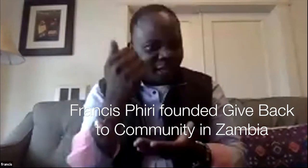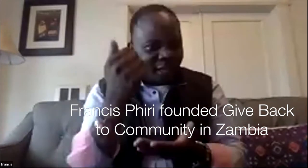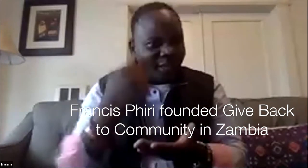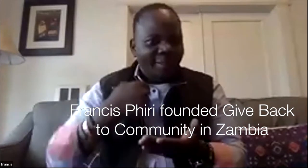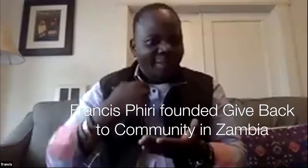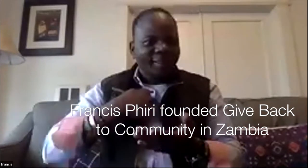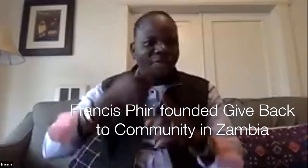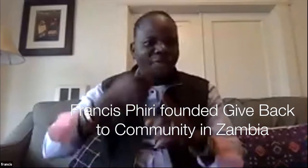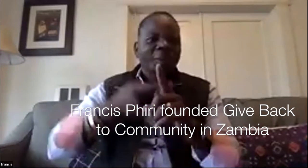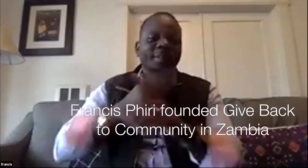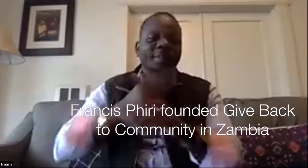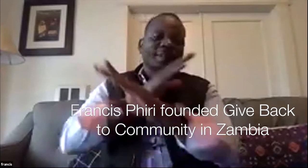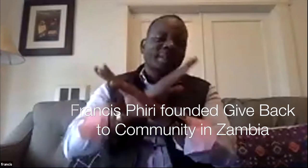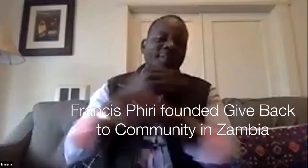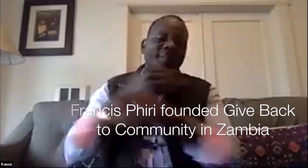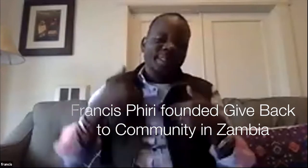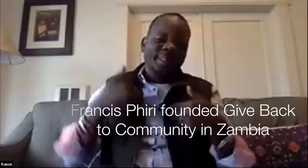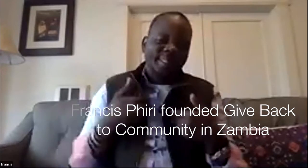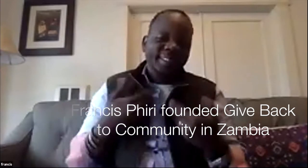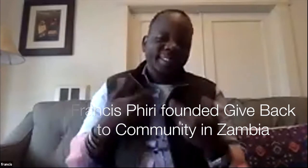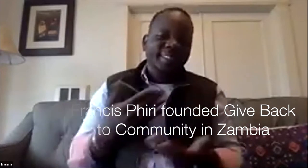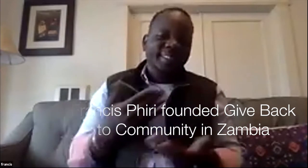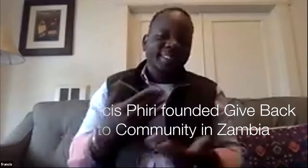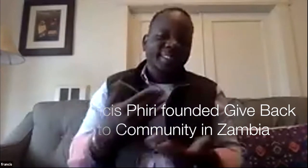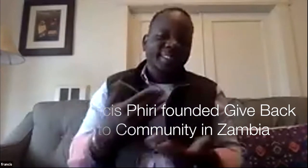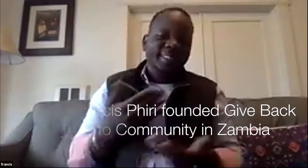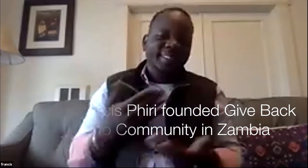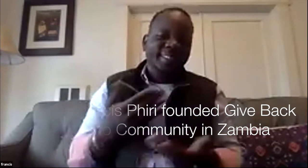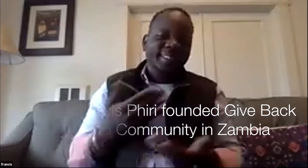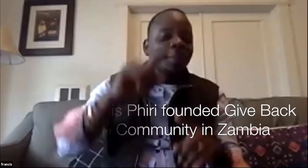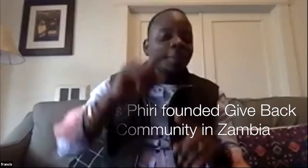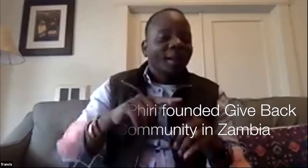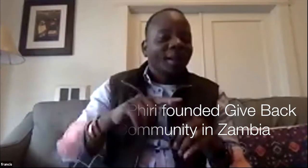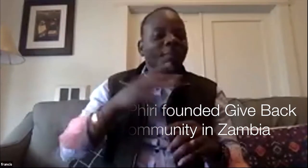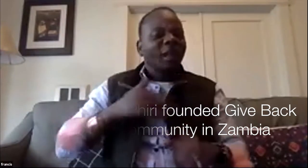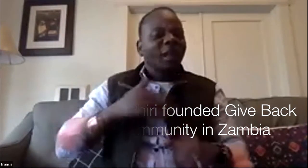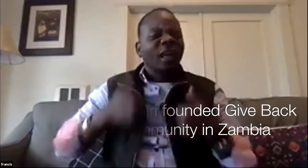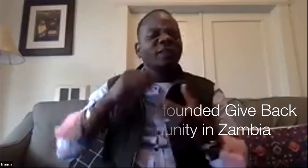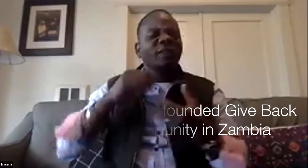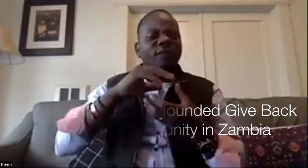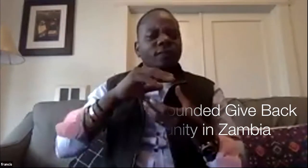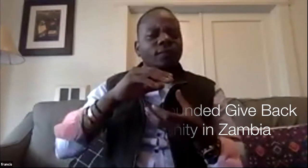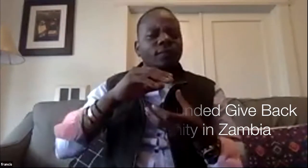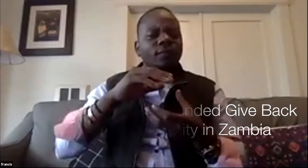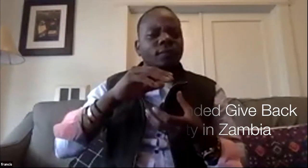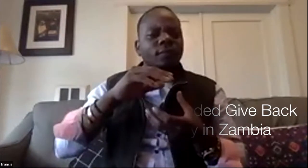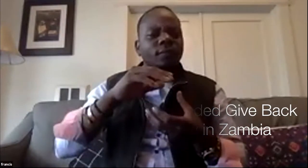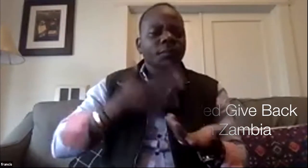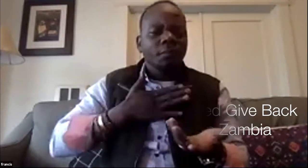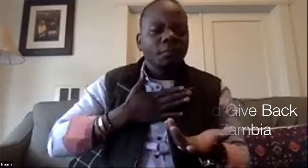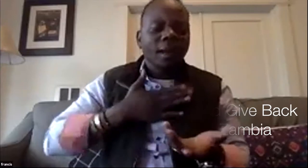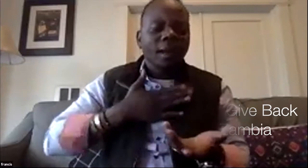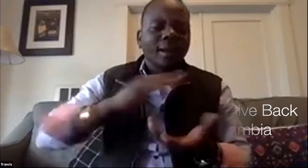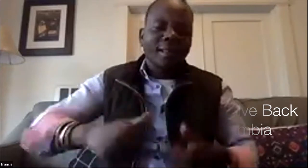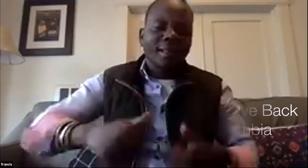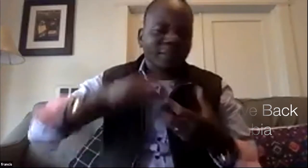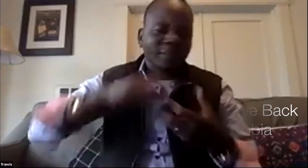zambia which is g b c z give back to the community in zambia that's my